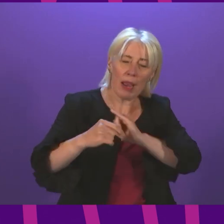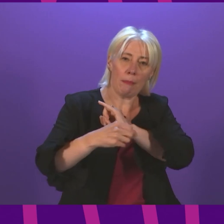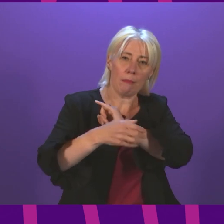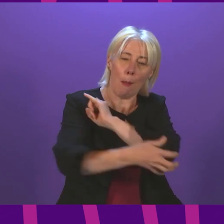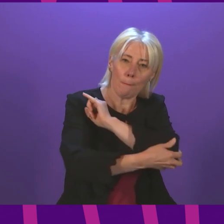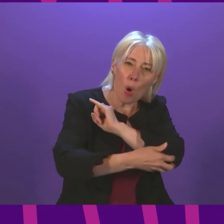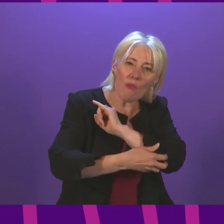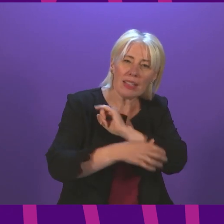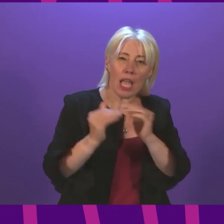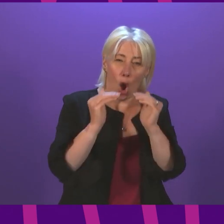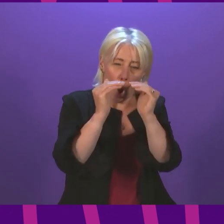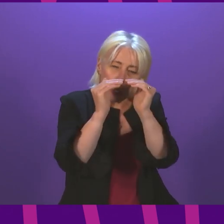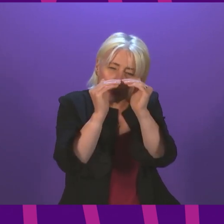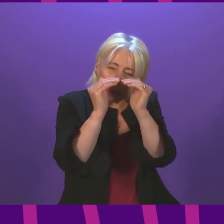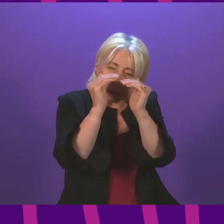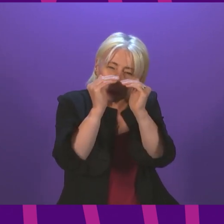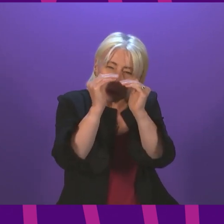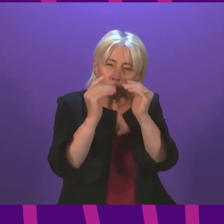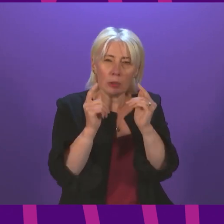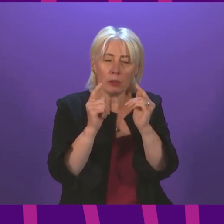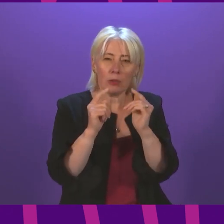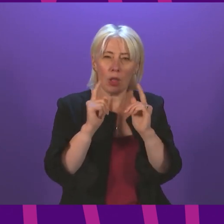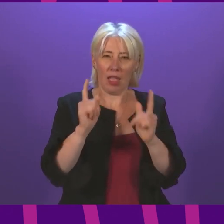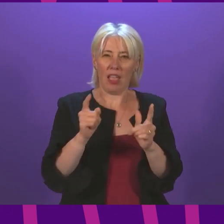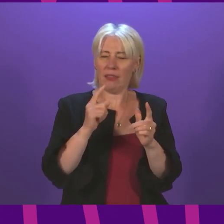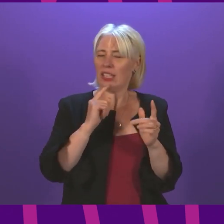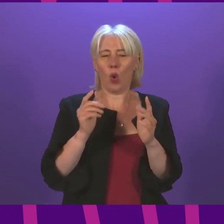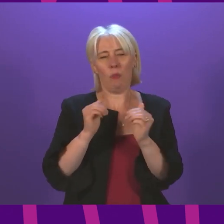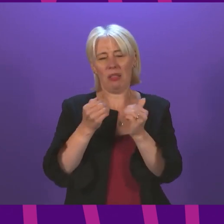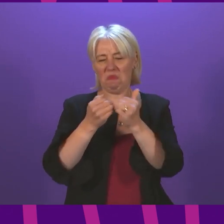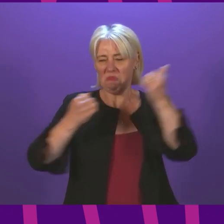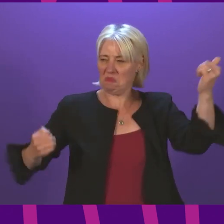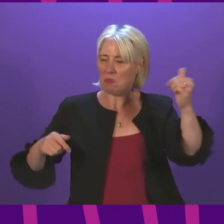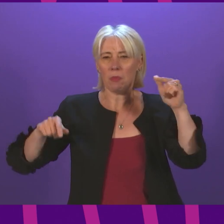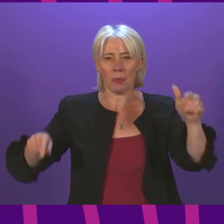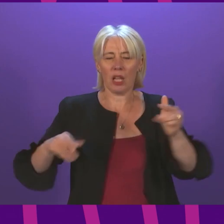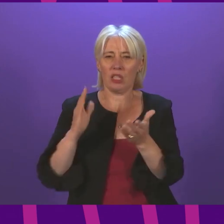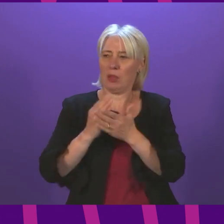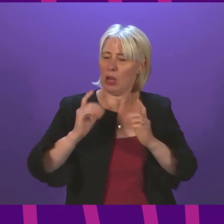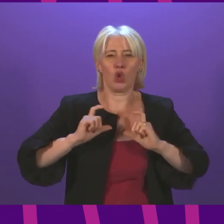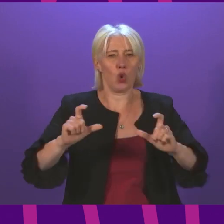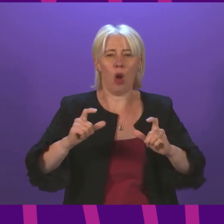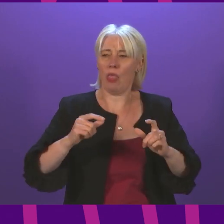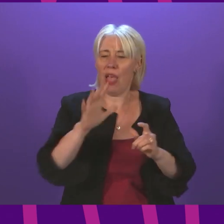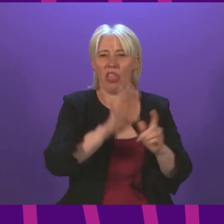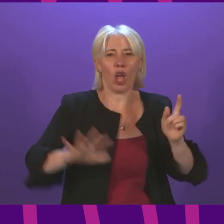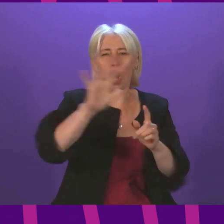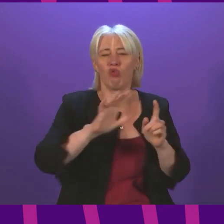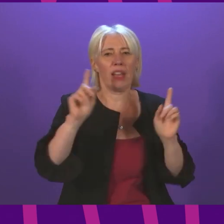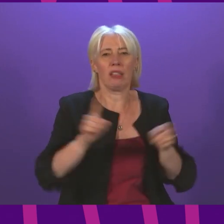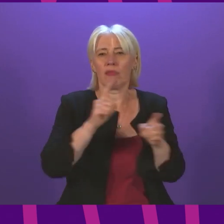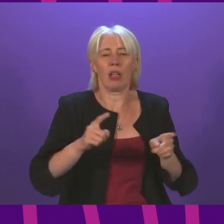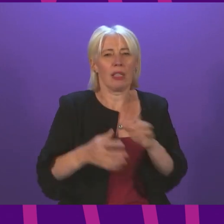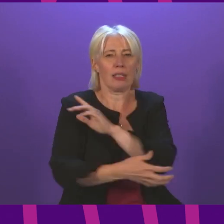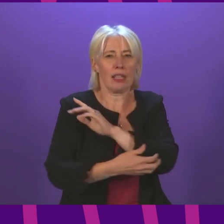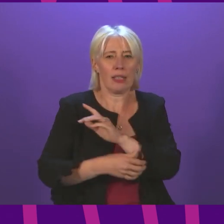above the poverty line. If the question is one of fiscal consolidation to maintain the public deficit within acceptable levels, then you